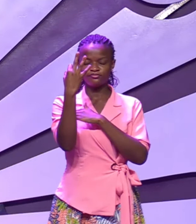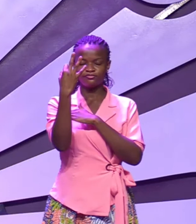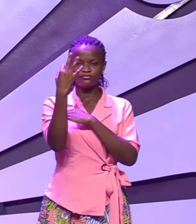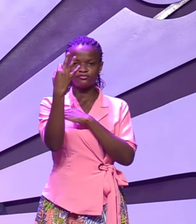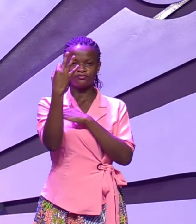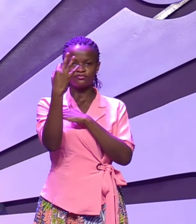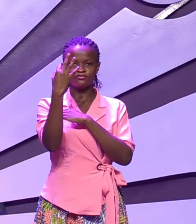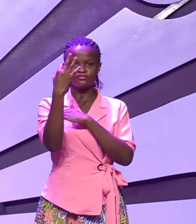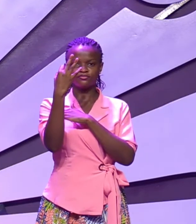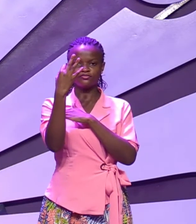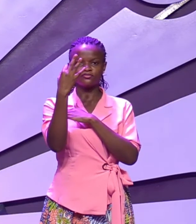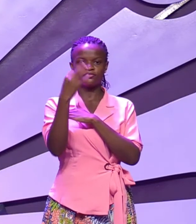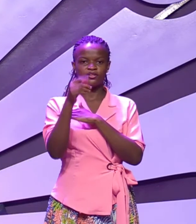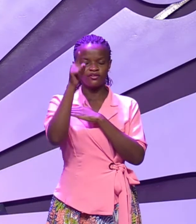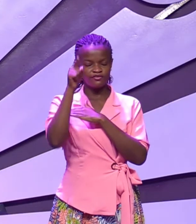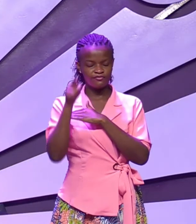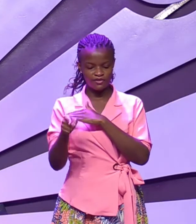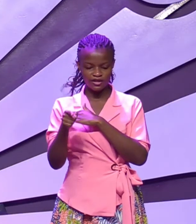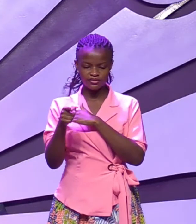let's read verse 26 28